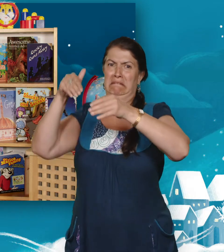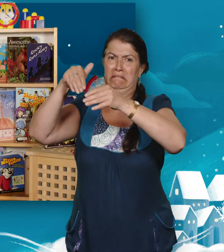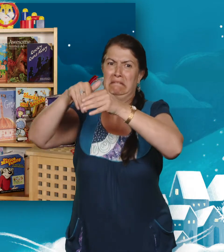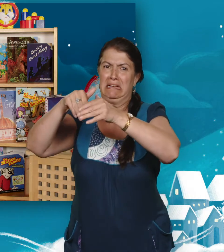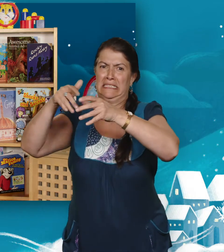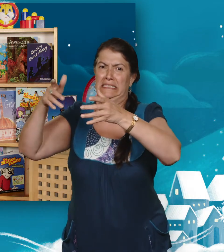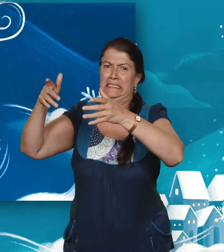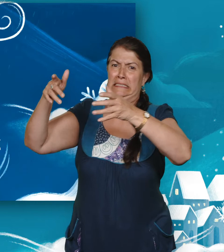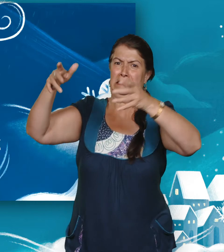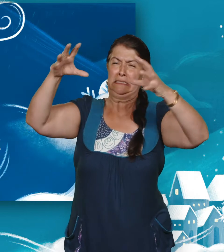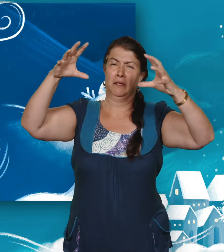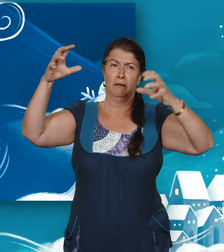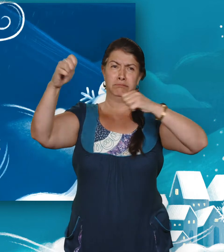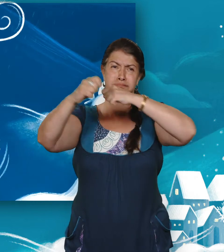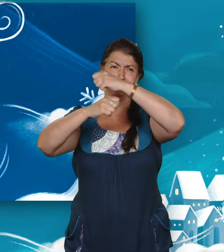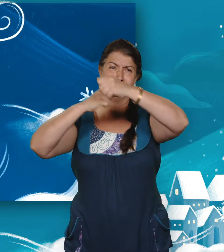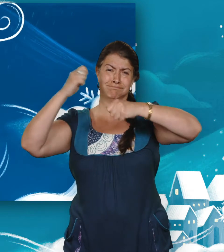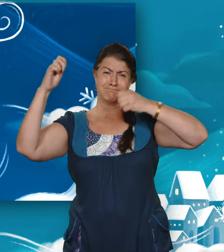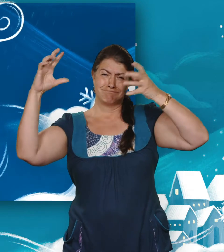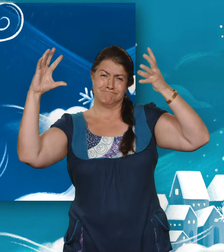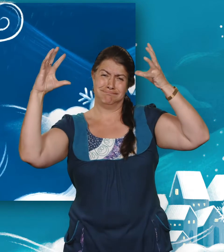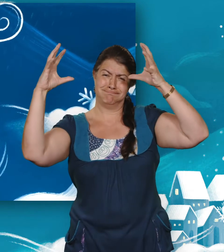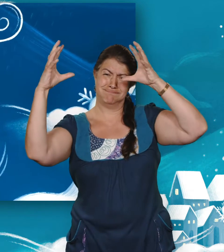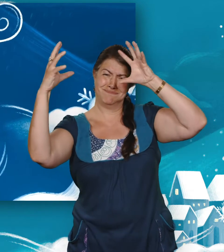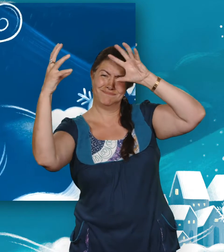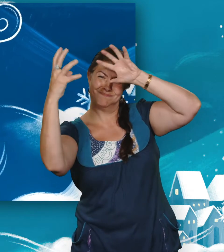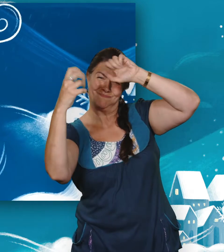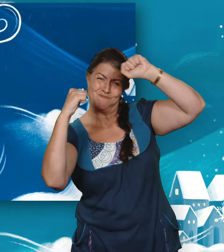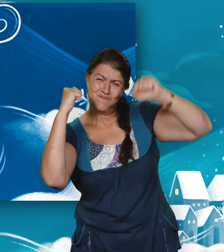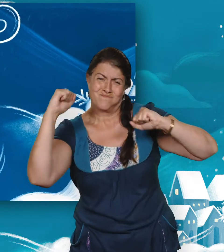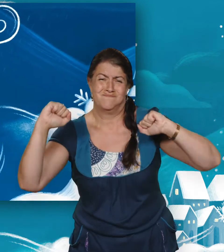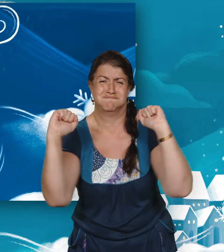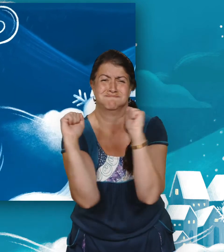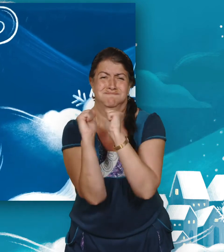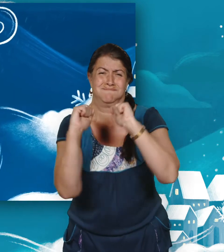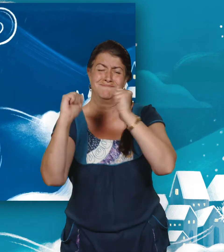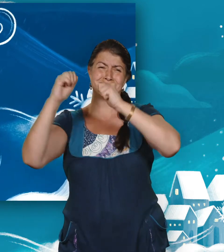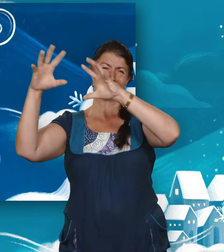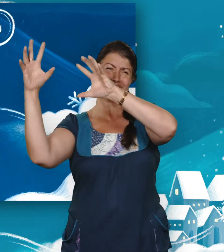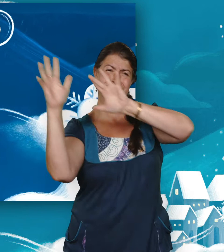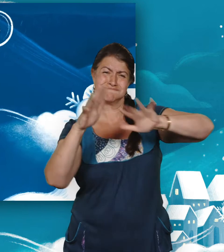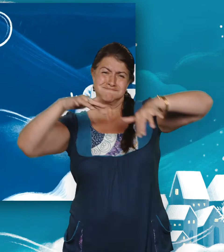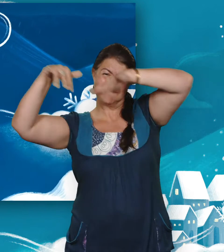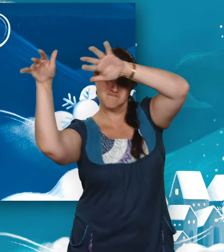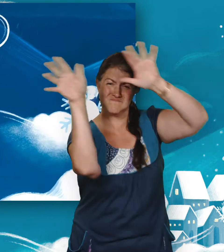us all? Here is the storm with its biting chill, which tosses the cloud over mountain and hill.